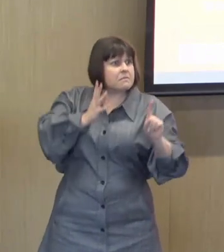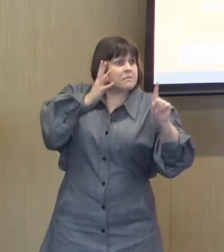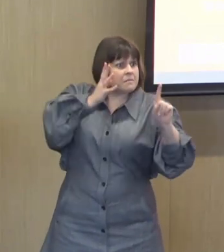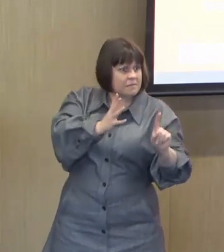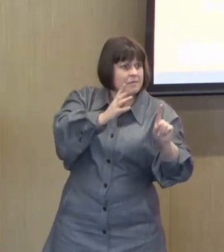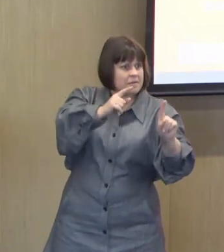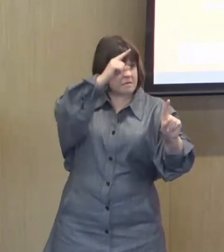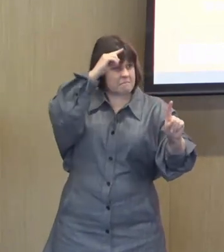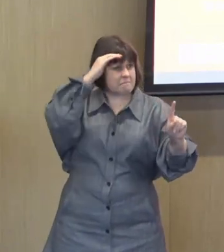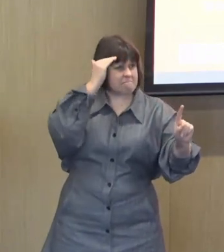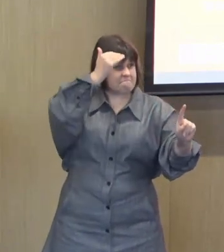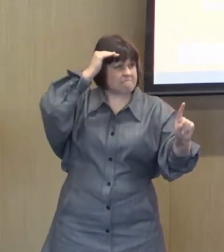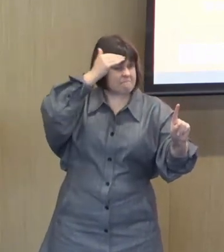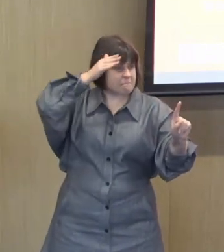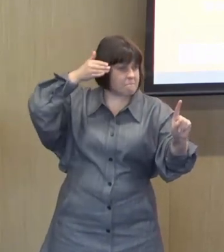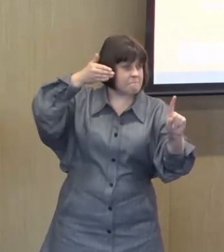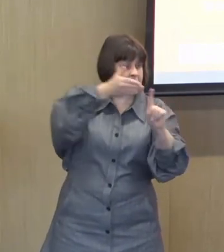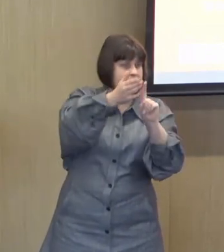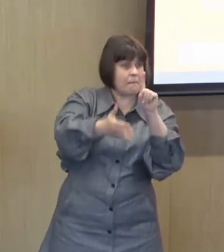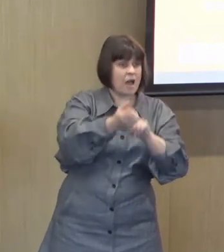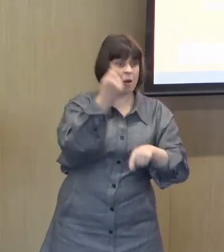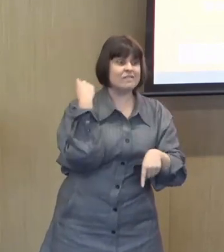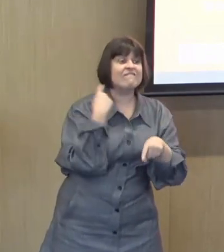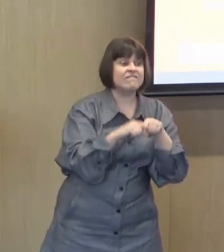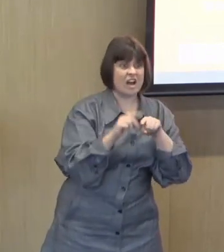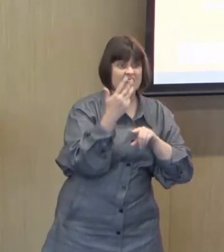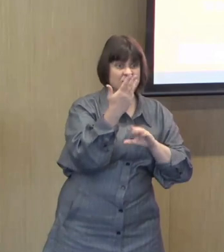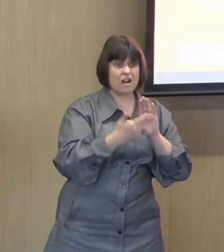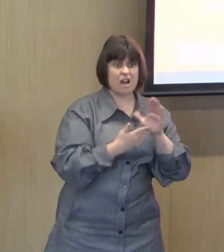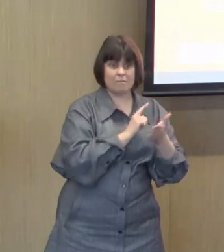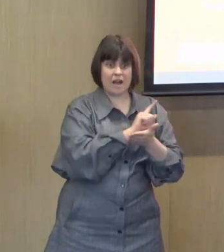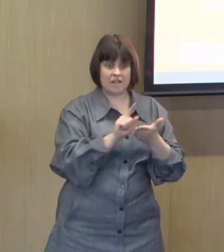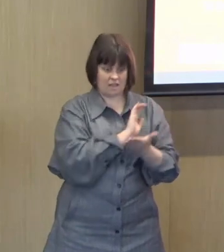action and at speed, because nine months later, here we are having produced something.